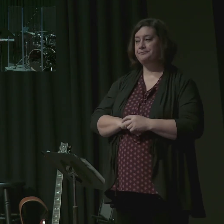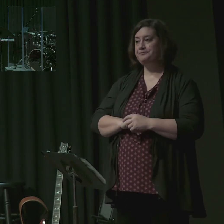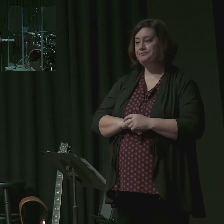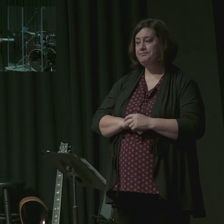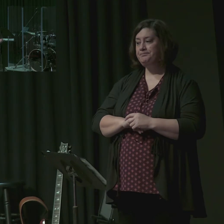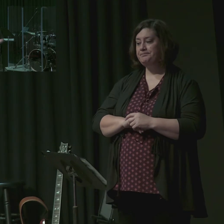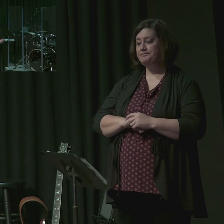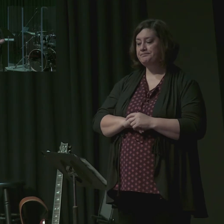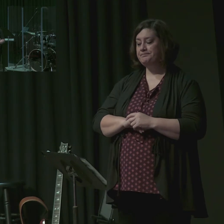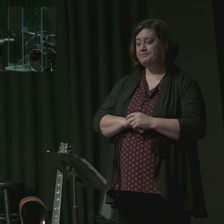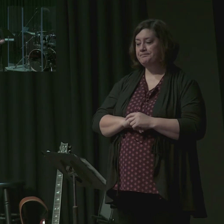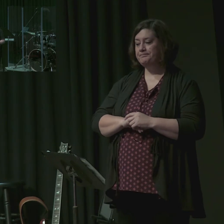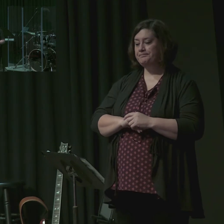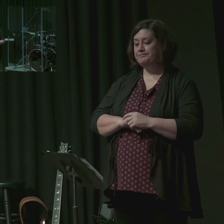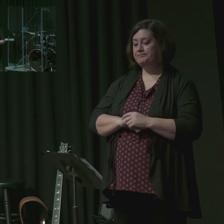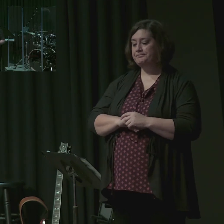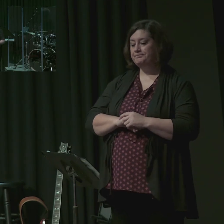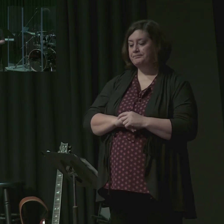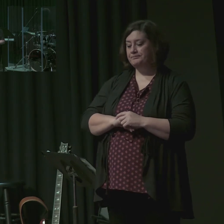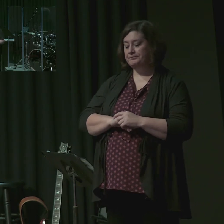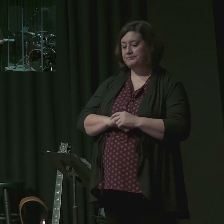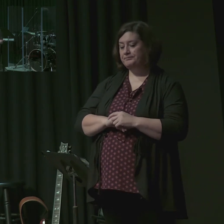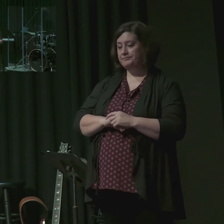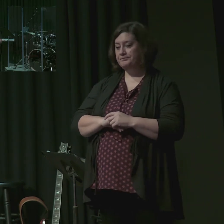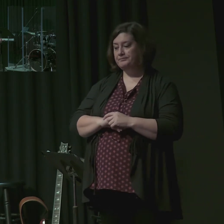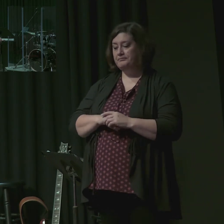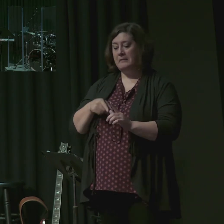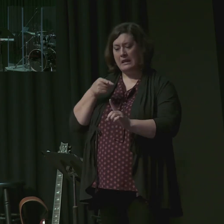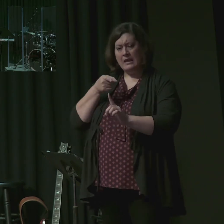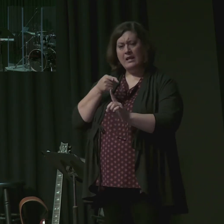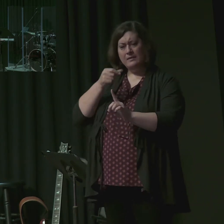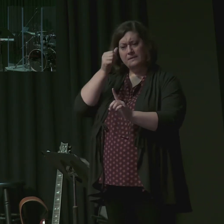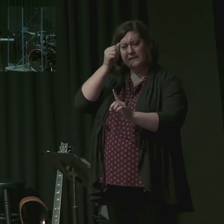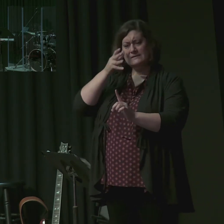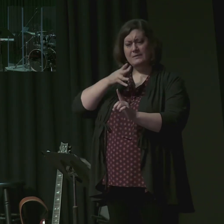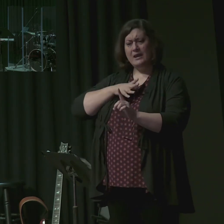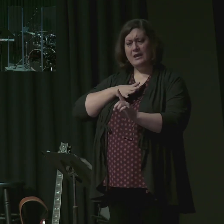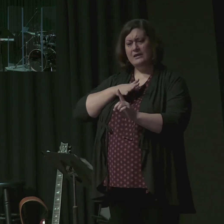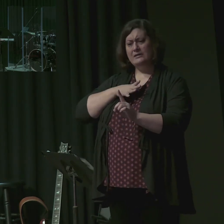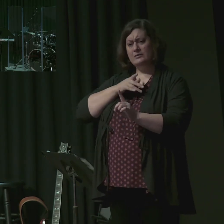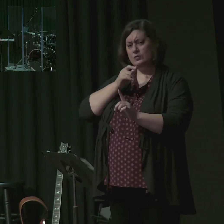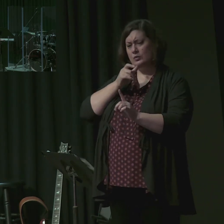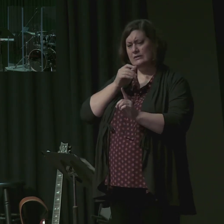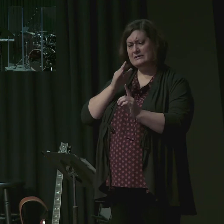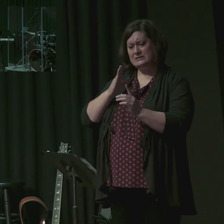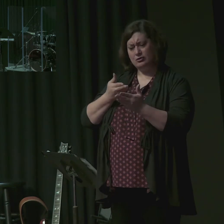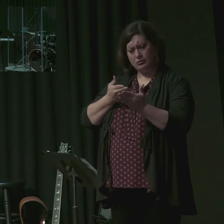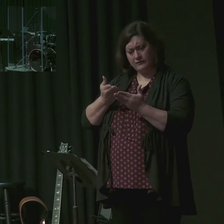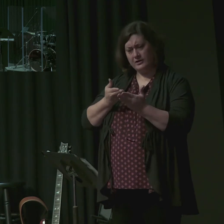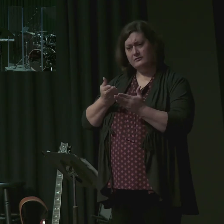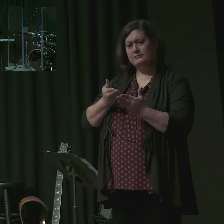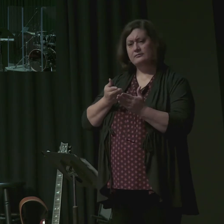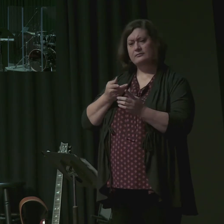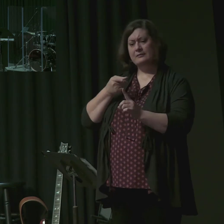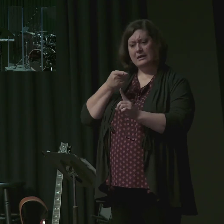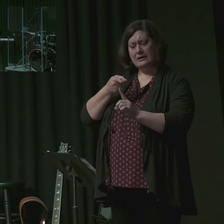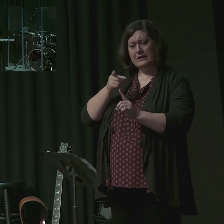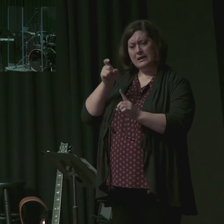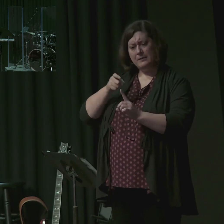and responsibilities that the Word of God gives to the man serving as an elder pastor. He must